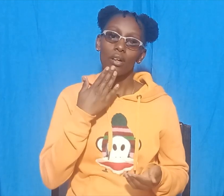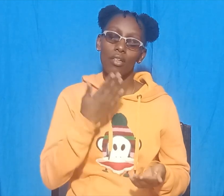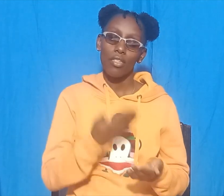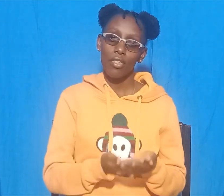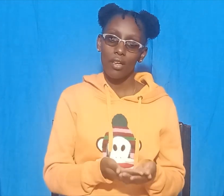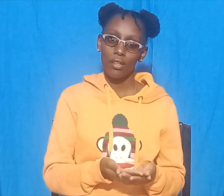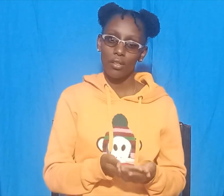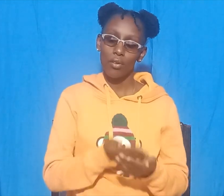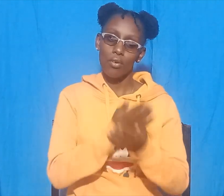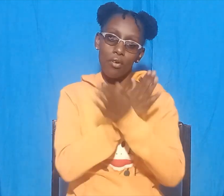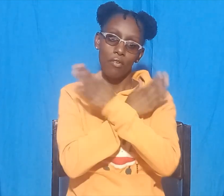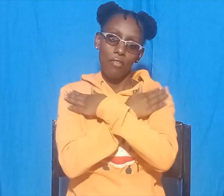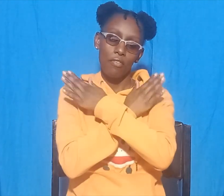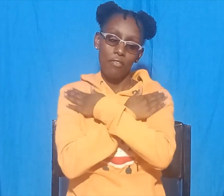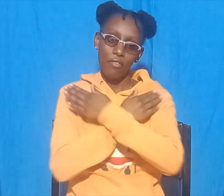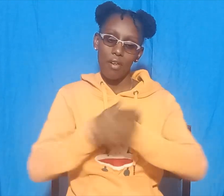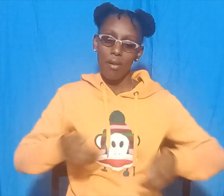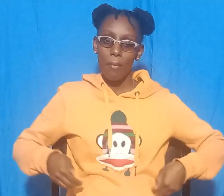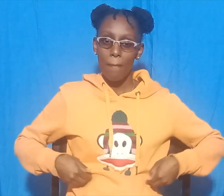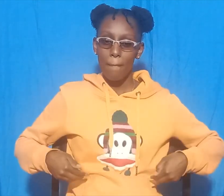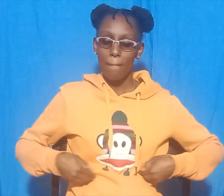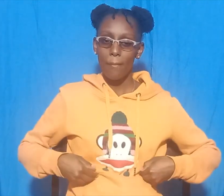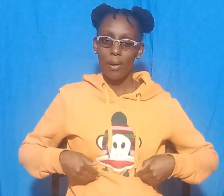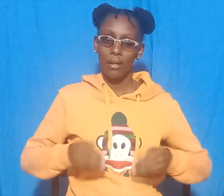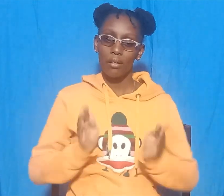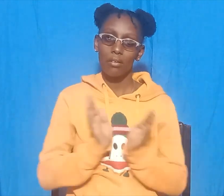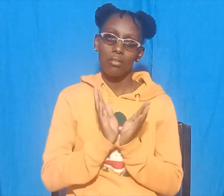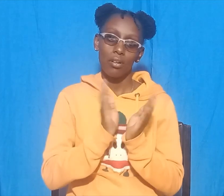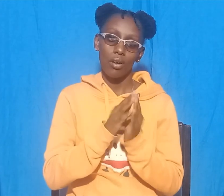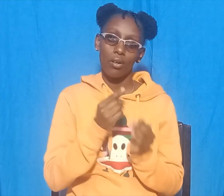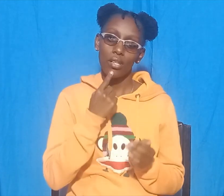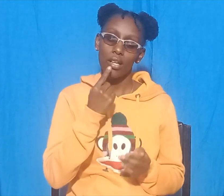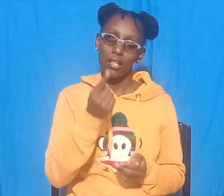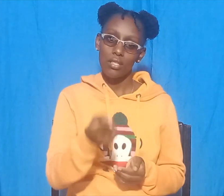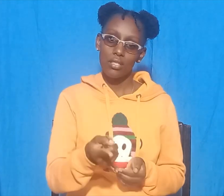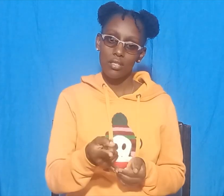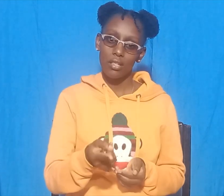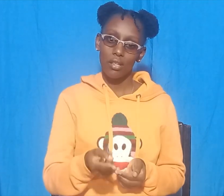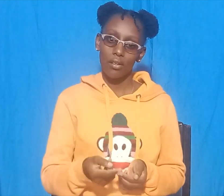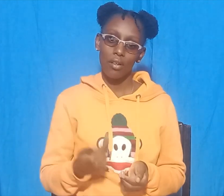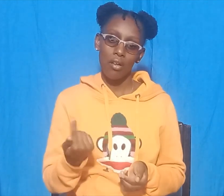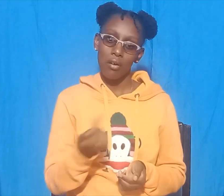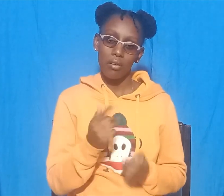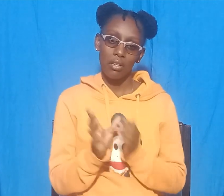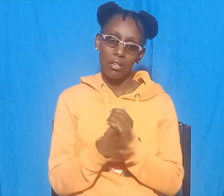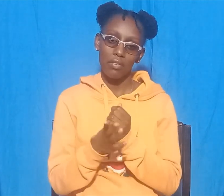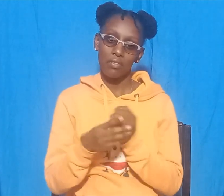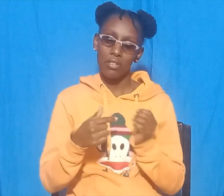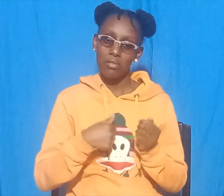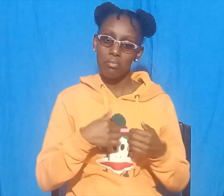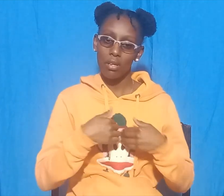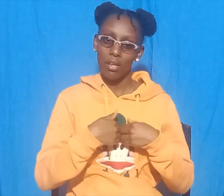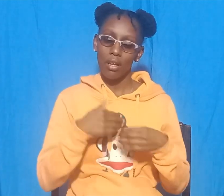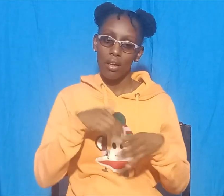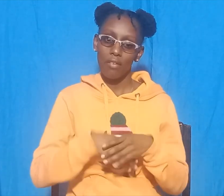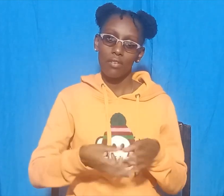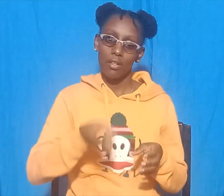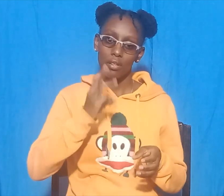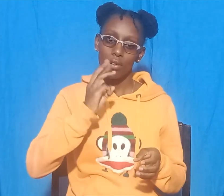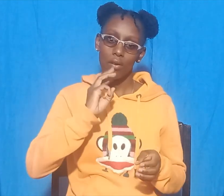friend monkey, said the crocodile. I have only fish to eat in the ocean and